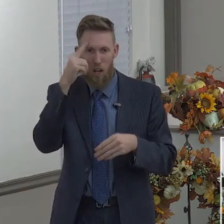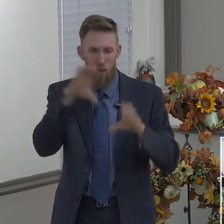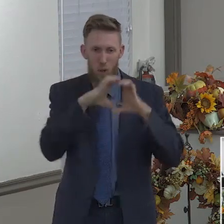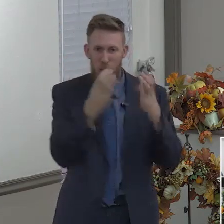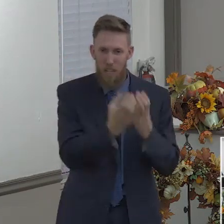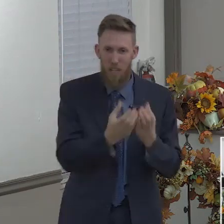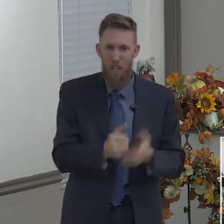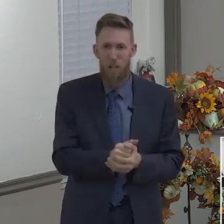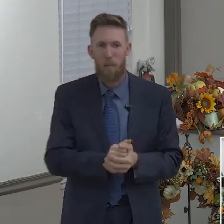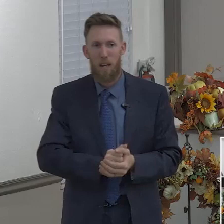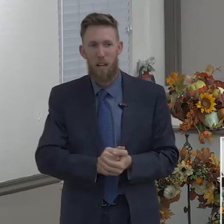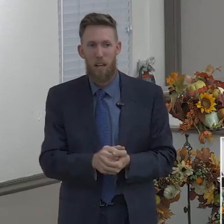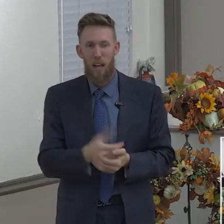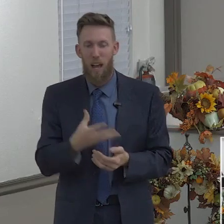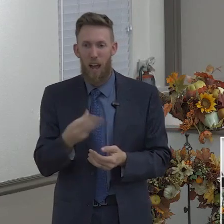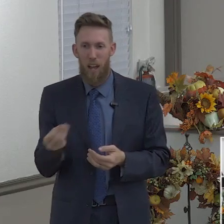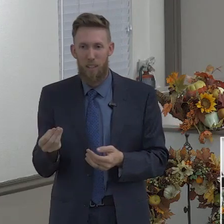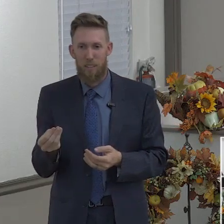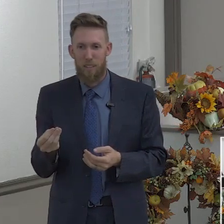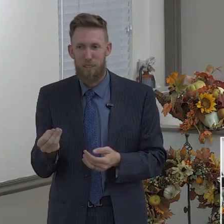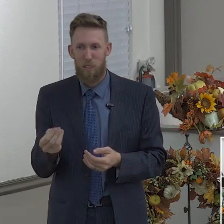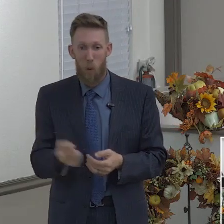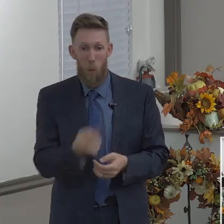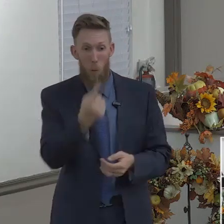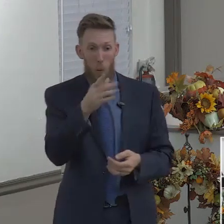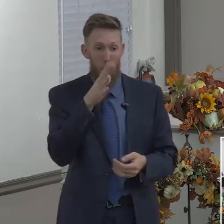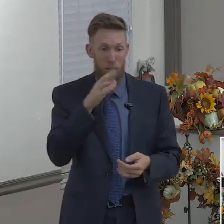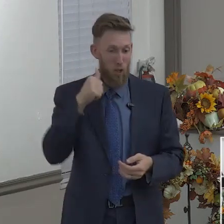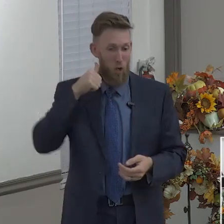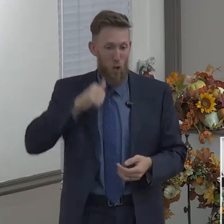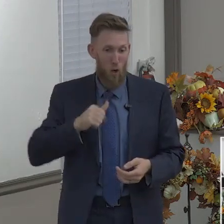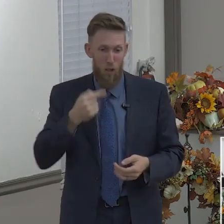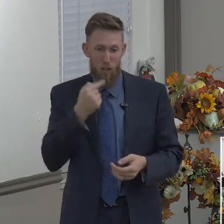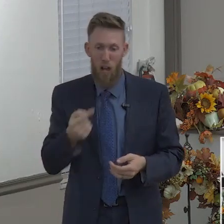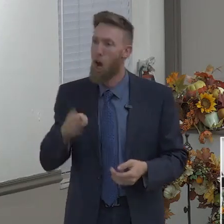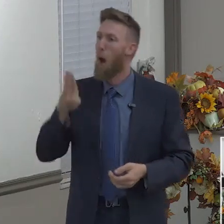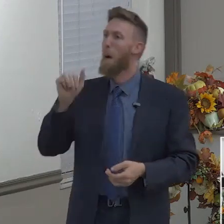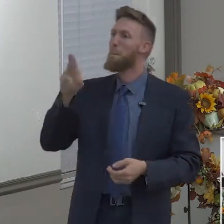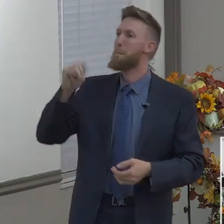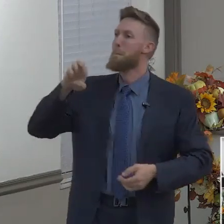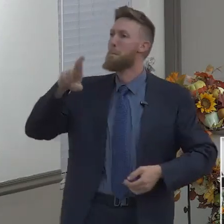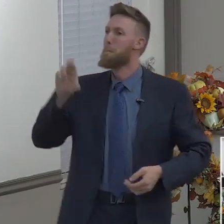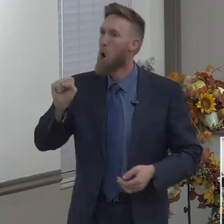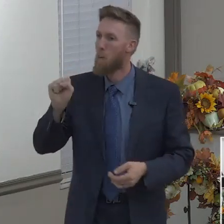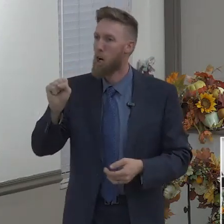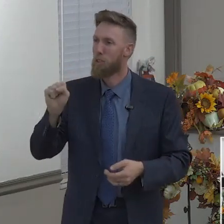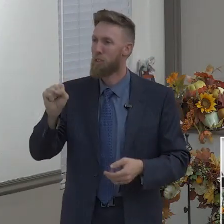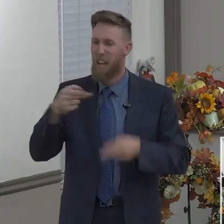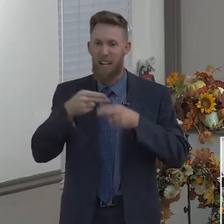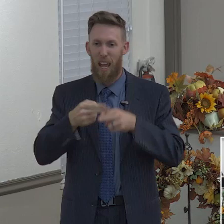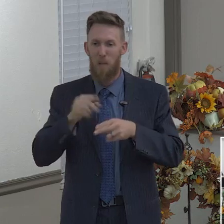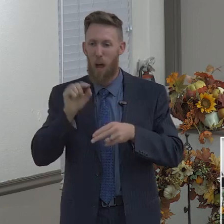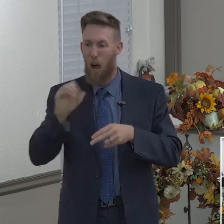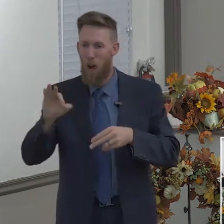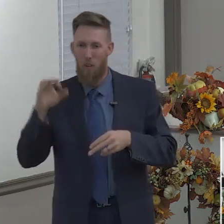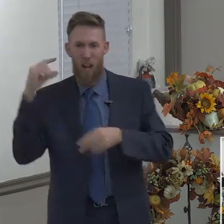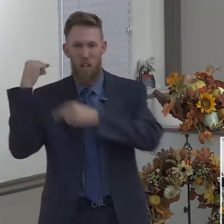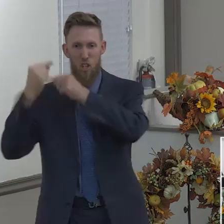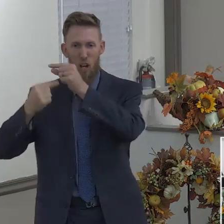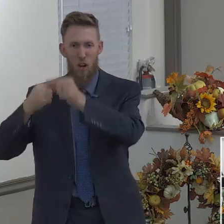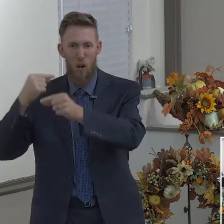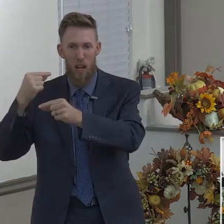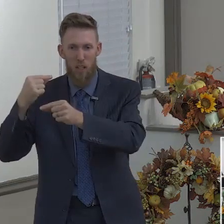they know what that means, do they know what that is, so, hence why I'm wearing so much blue, and hence also why my voice